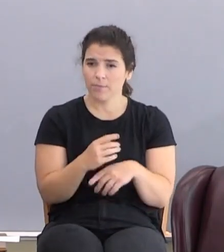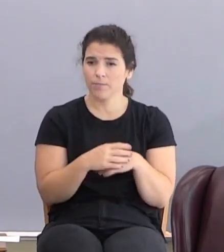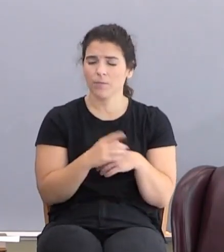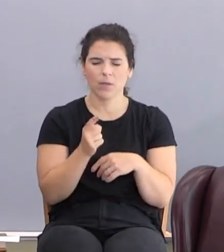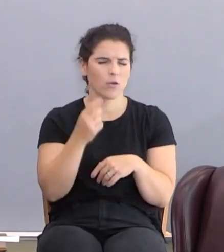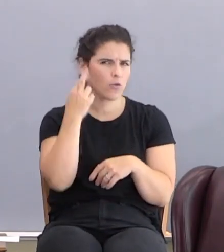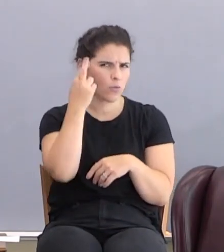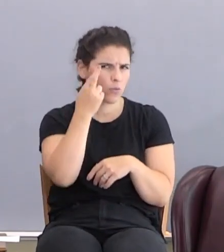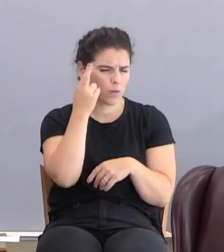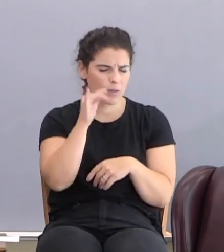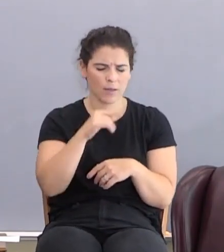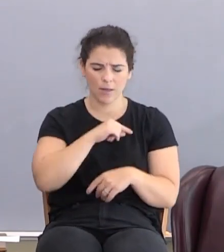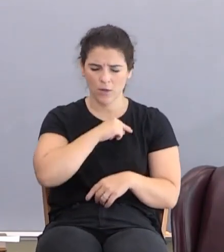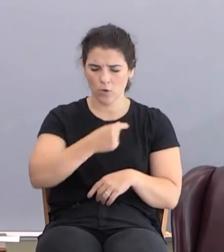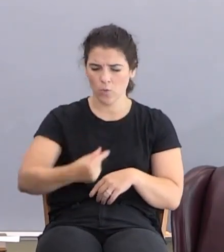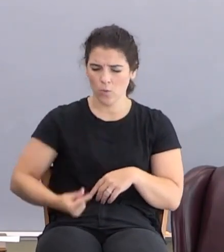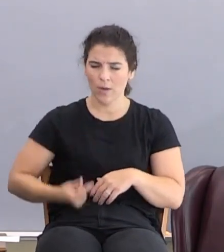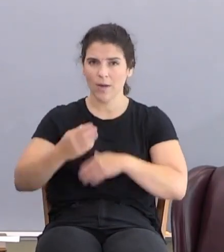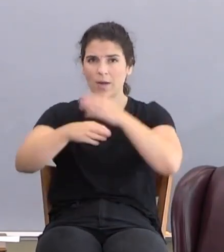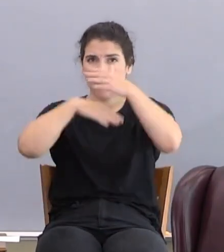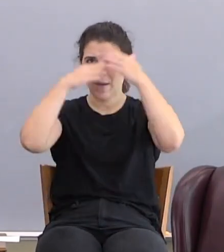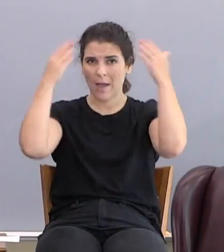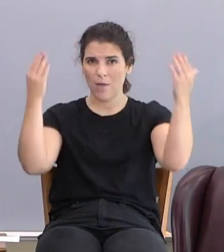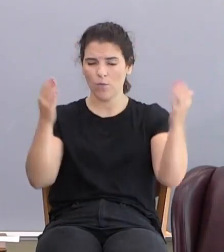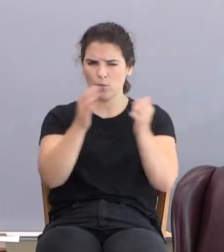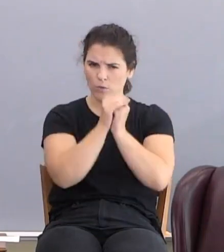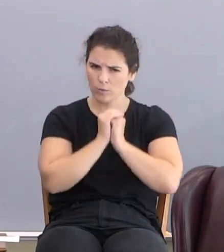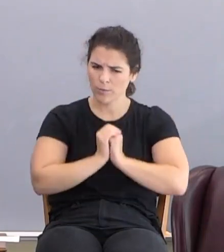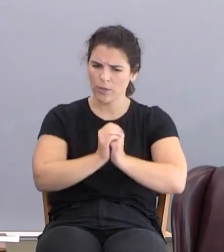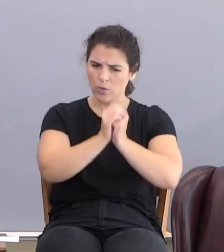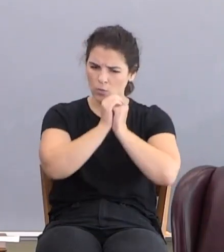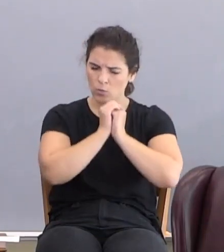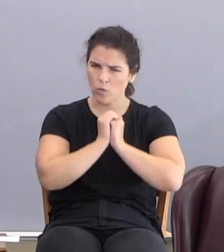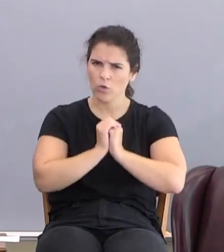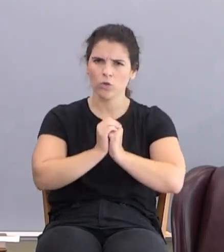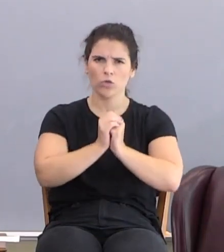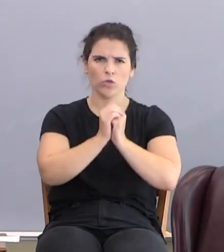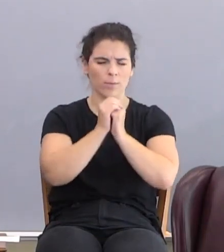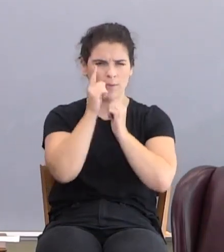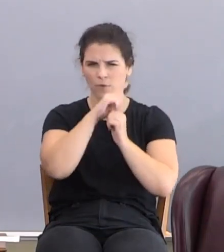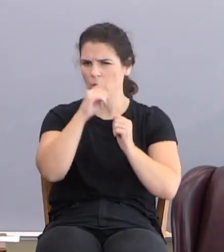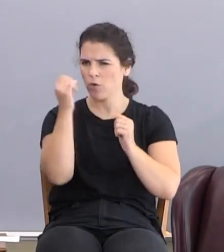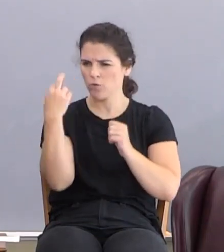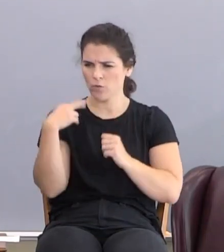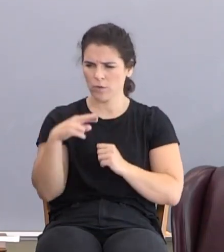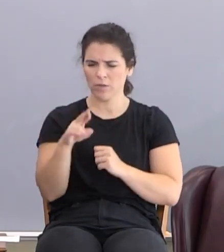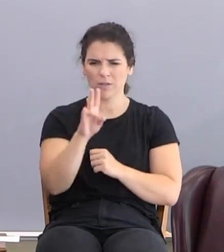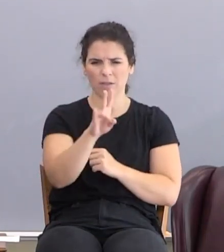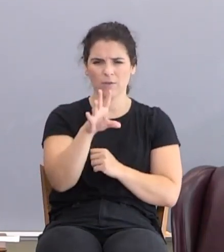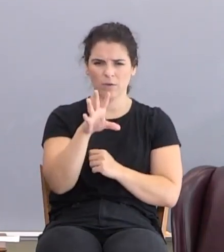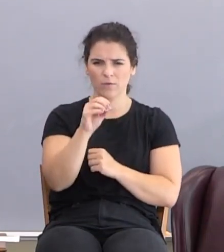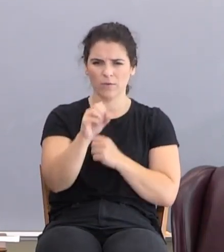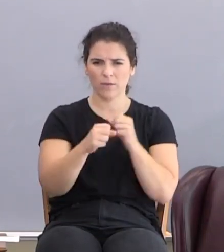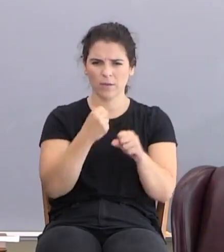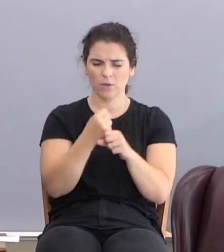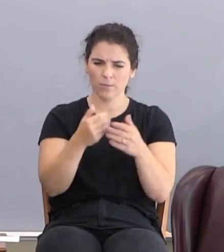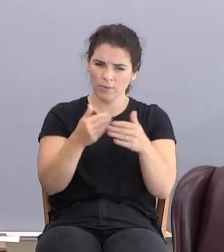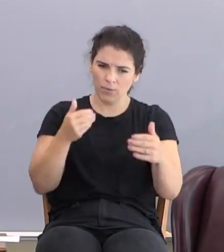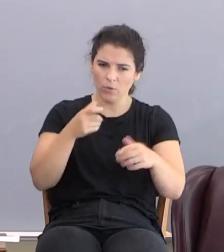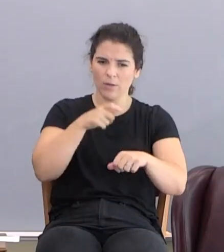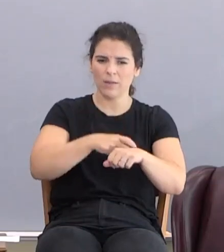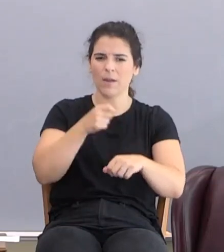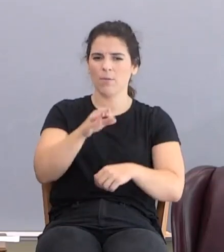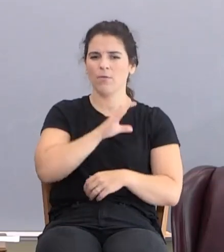Did you realize that the Queen of Heaven was being worshipped in idolatry 750 years before the time of